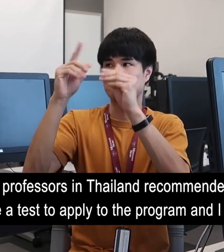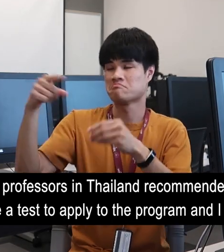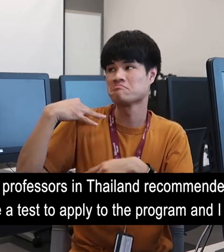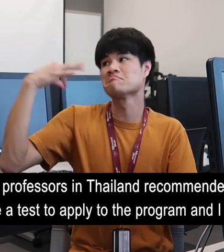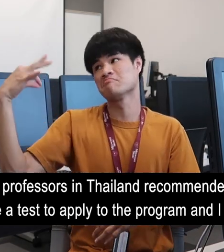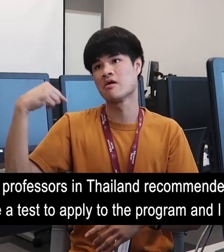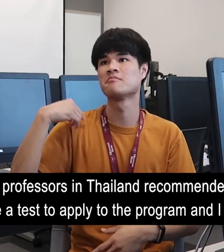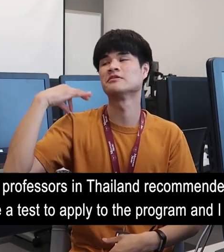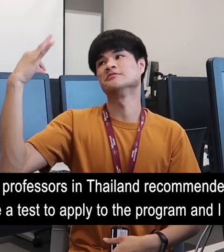selected.